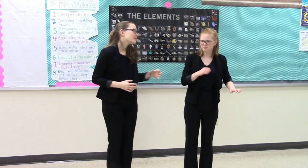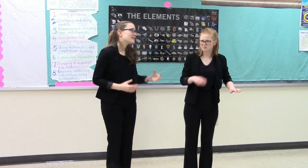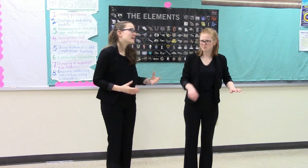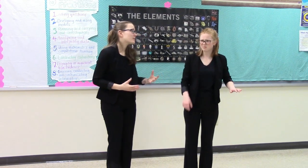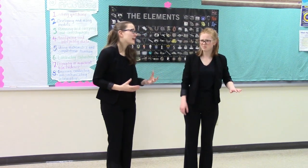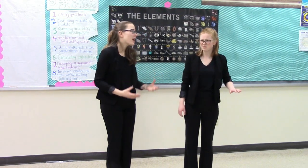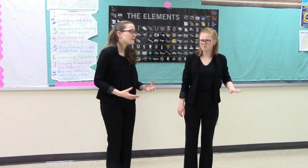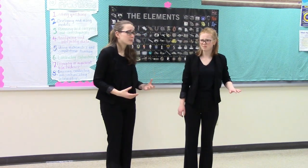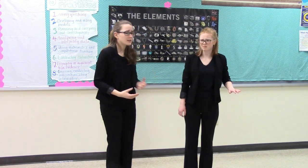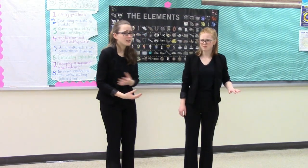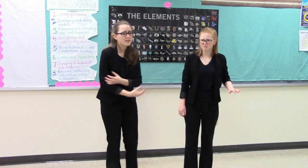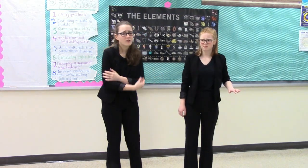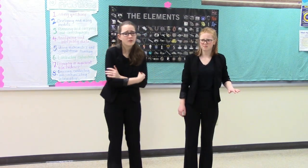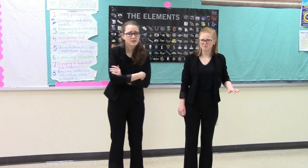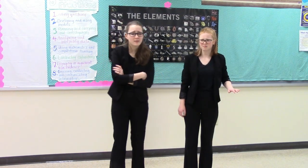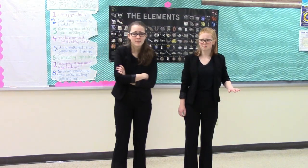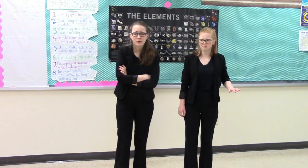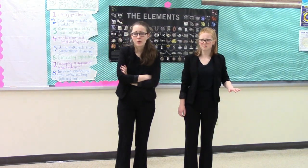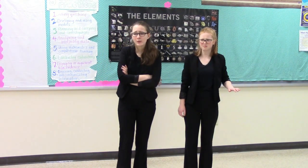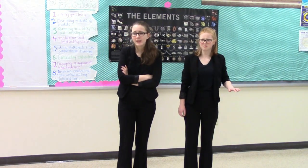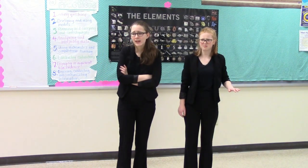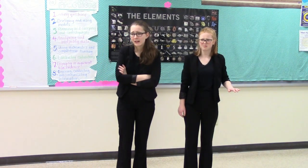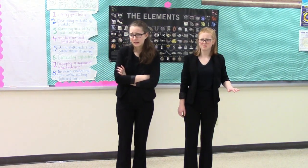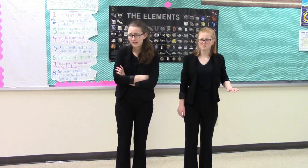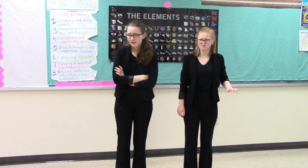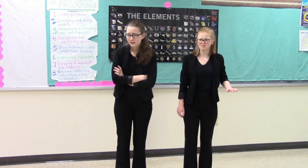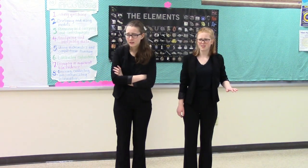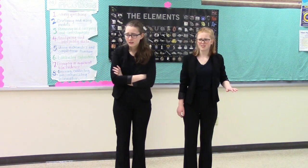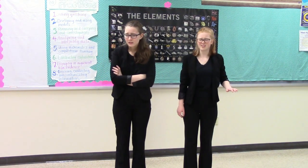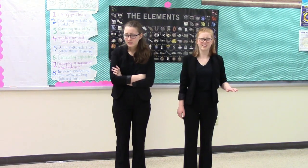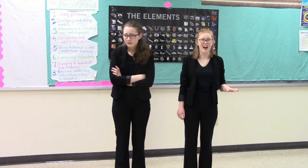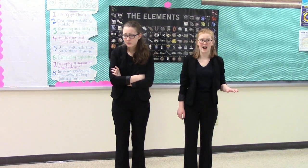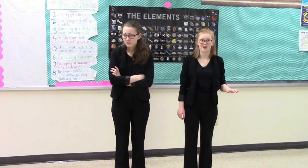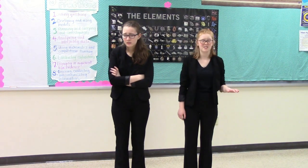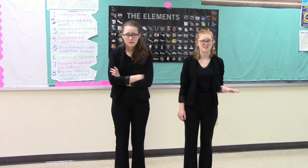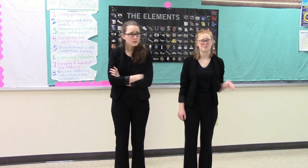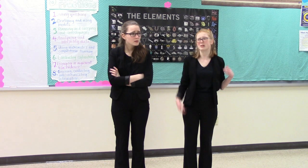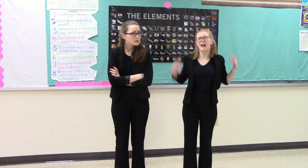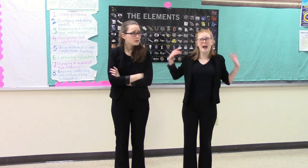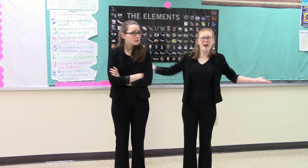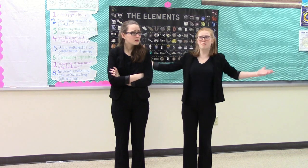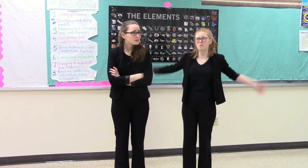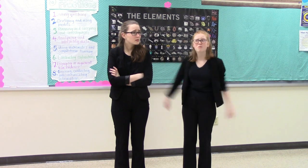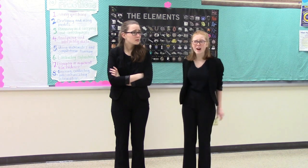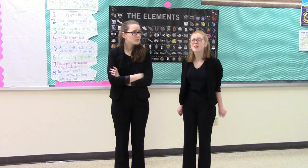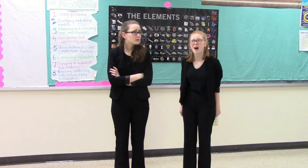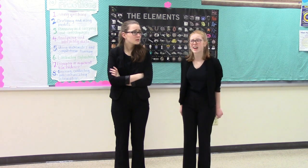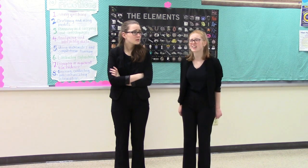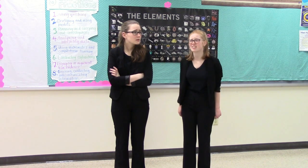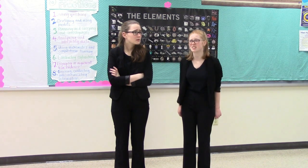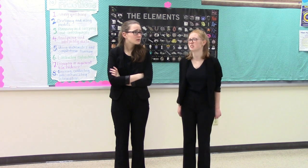Stace, we have to be thankful for something while we can. Yeah! But Amber, what am I gonna do?